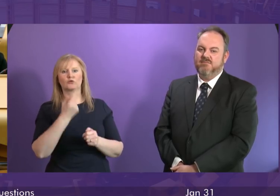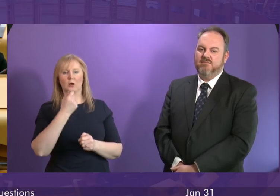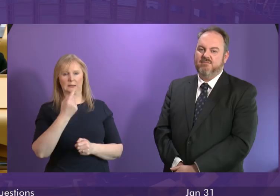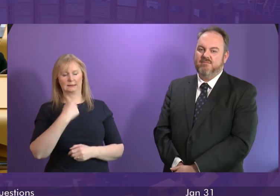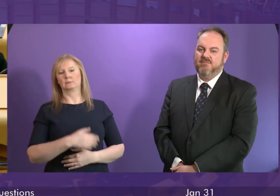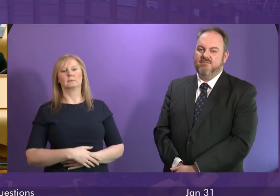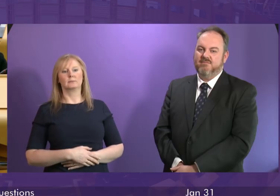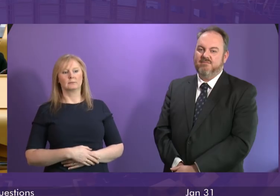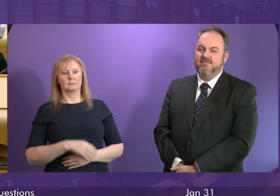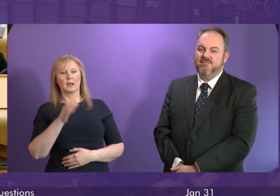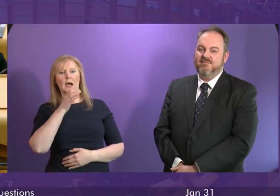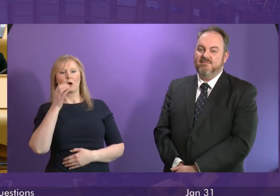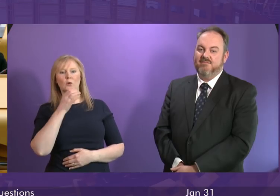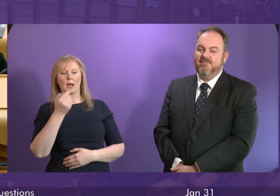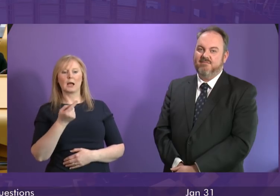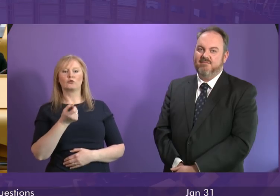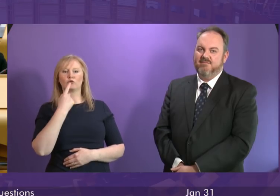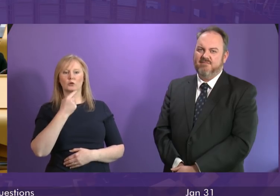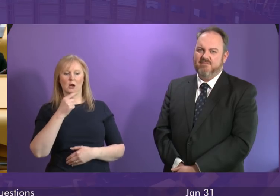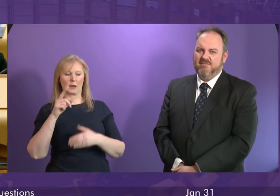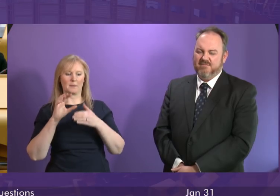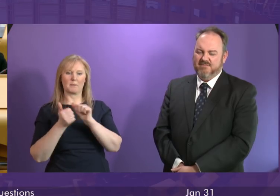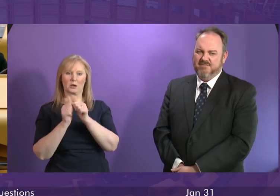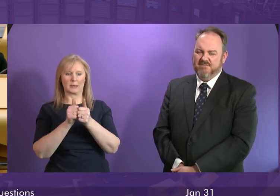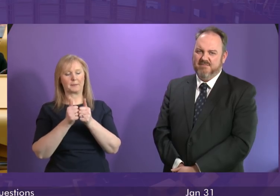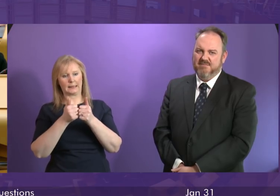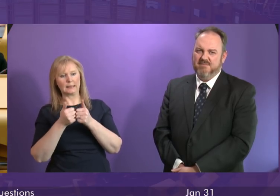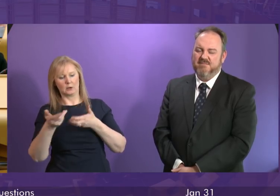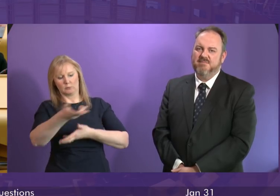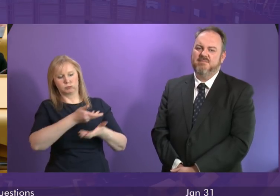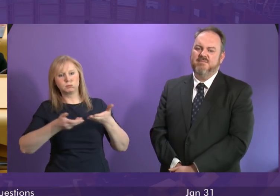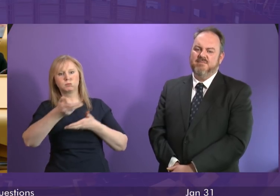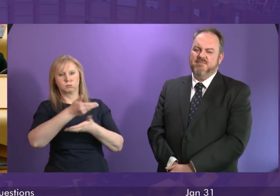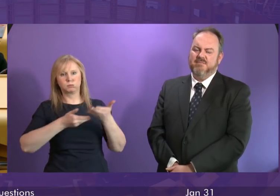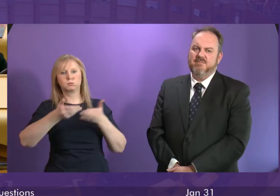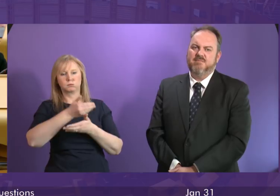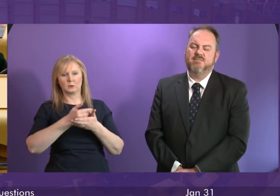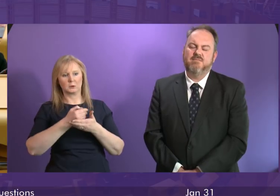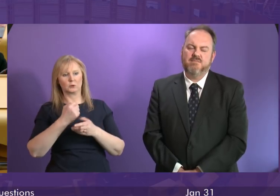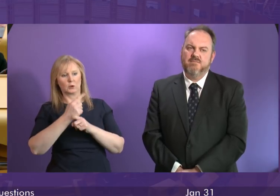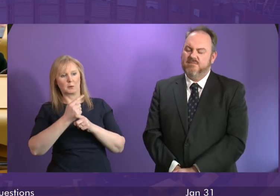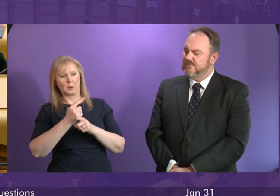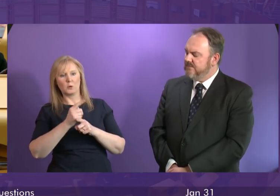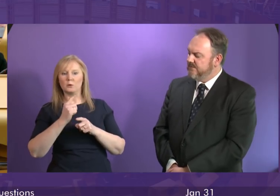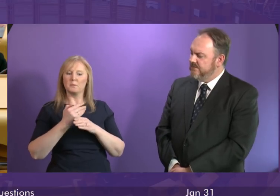chamber today that Glasgow Alcohol and Drug Partnership has already met to discuss this issue and to discuss what further action can be taken to respond